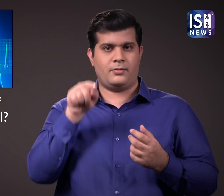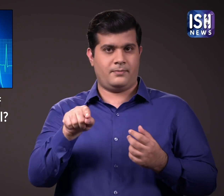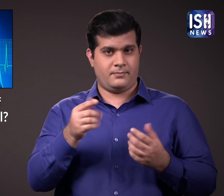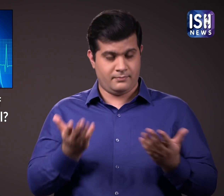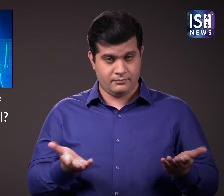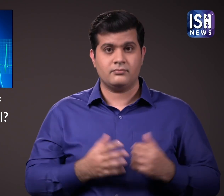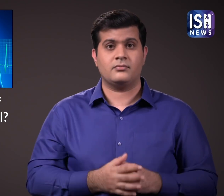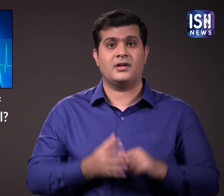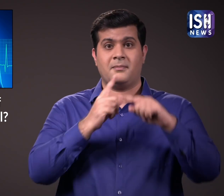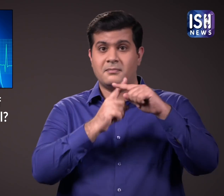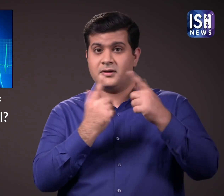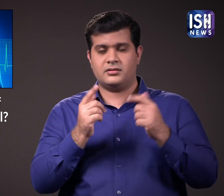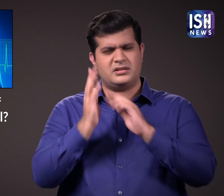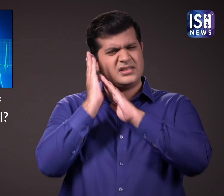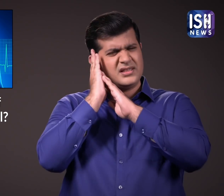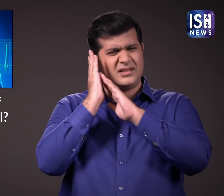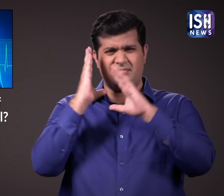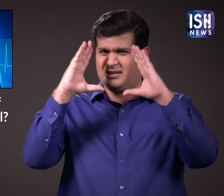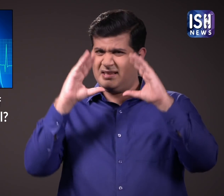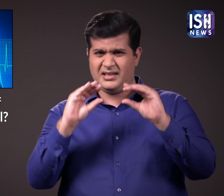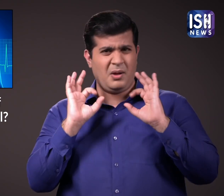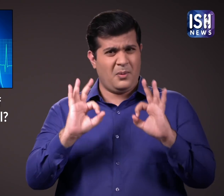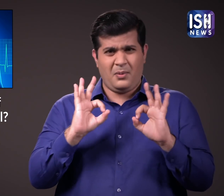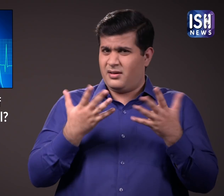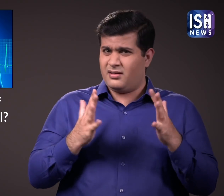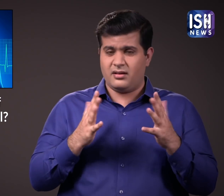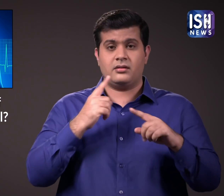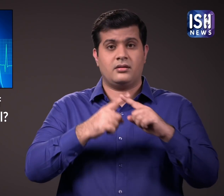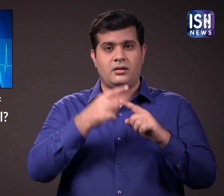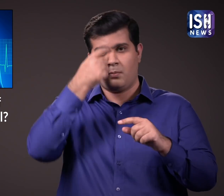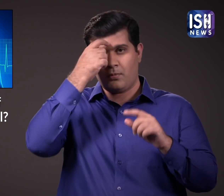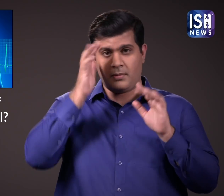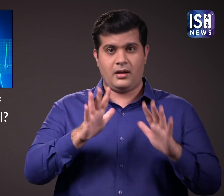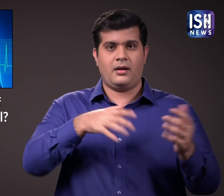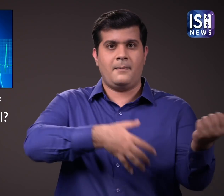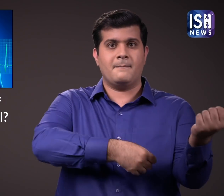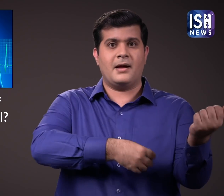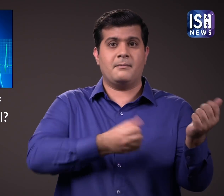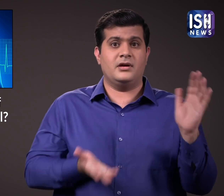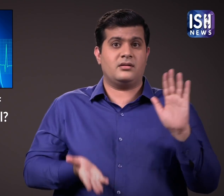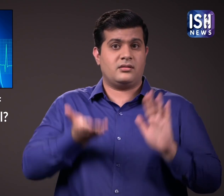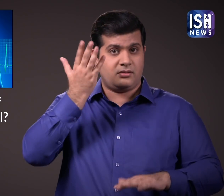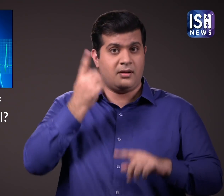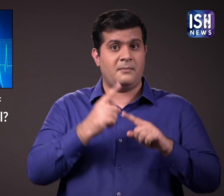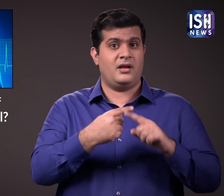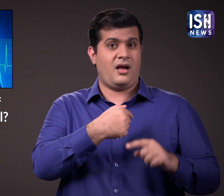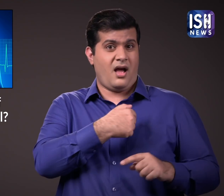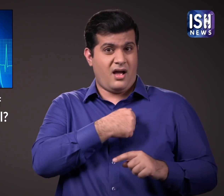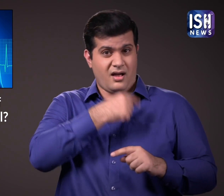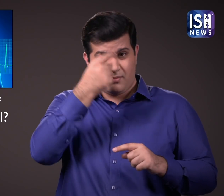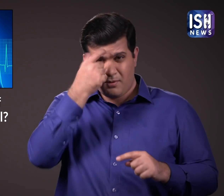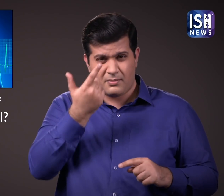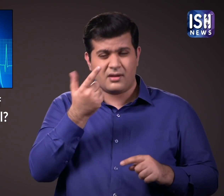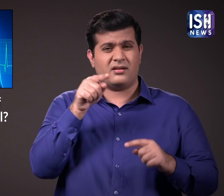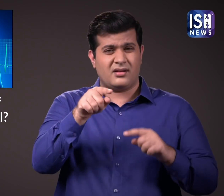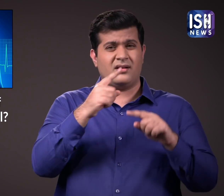This is one issue, sleep deprivation also increases blood pressure, higher heart rate,